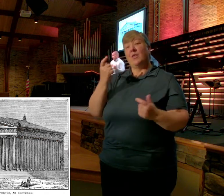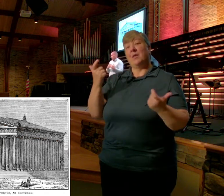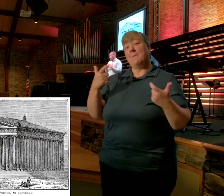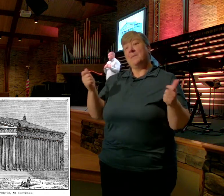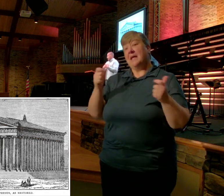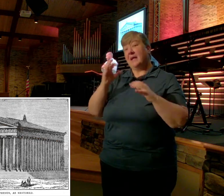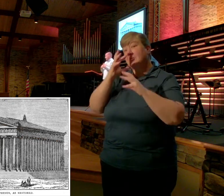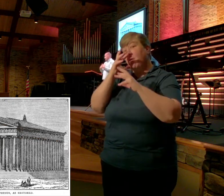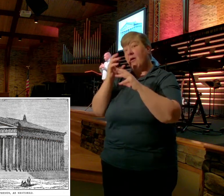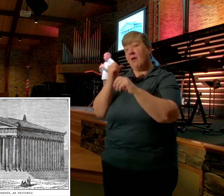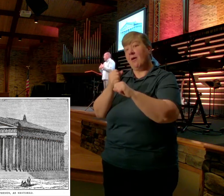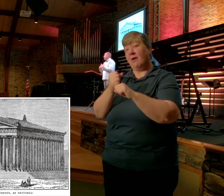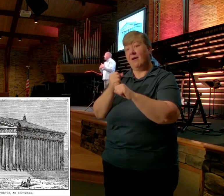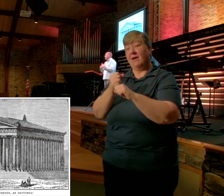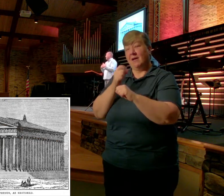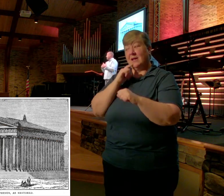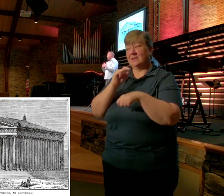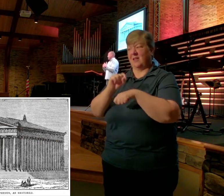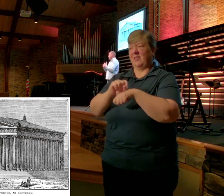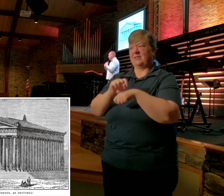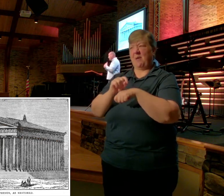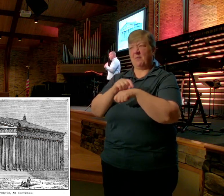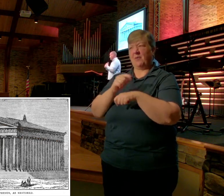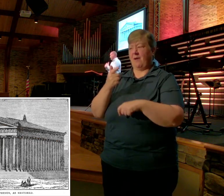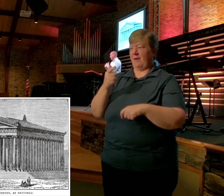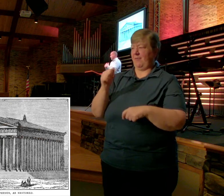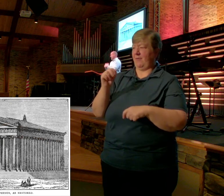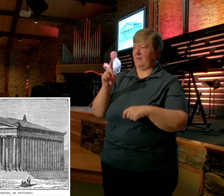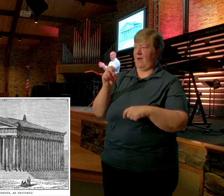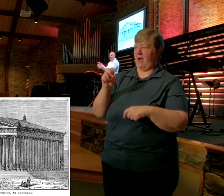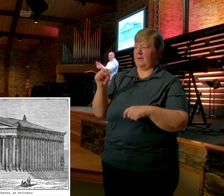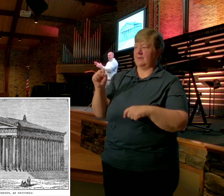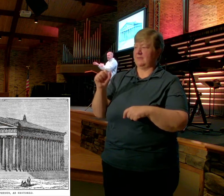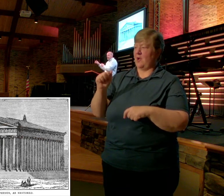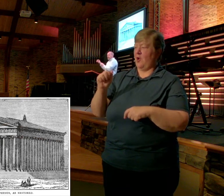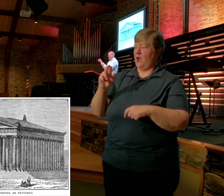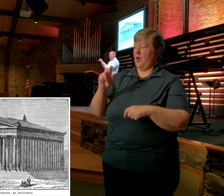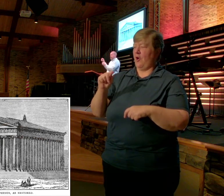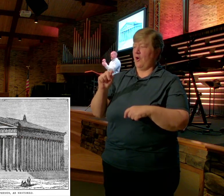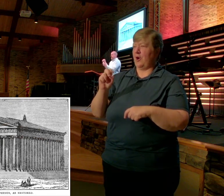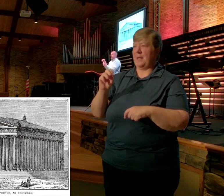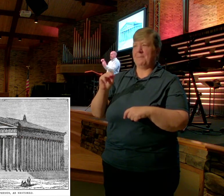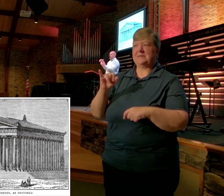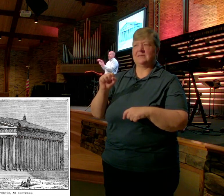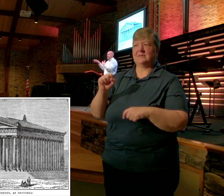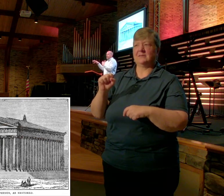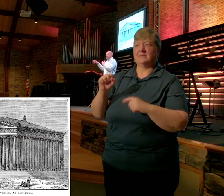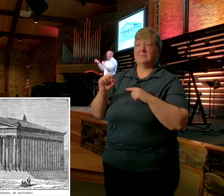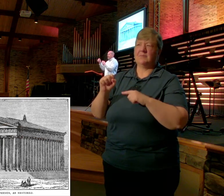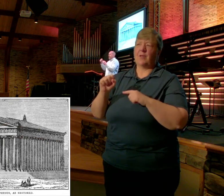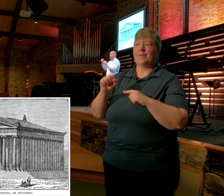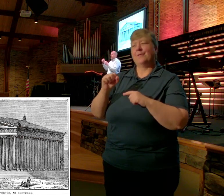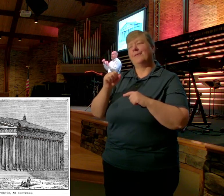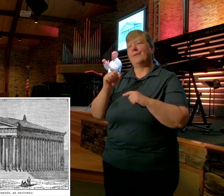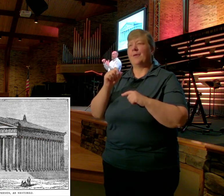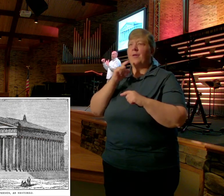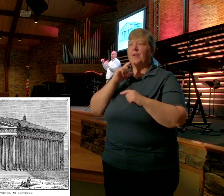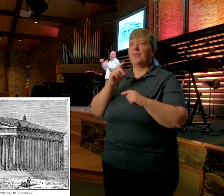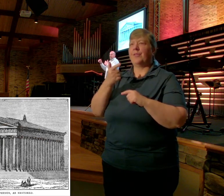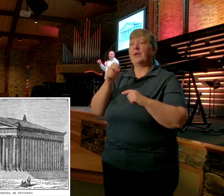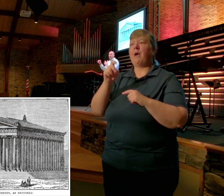Is this temple And the goddess Artemis Who is the goddess of the hunt Or